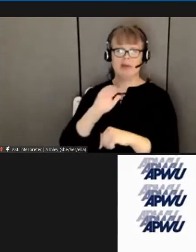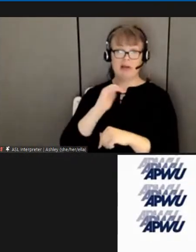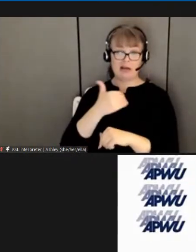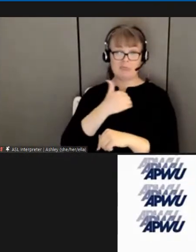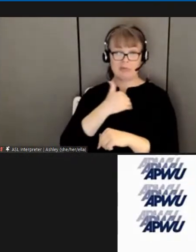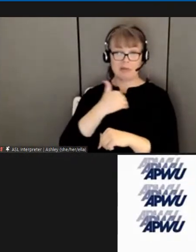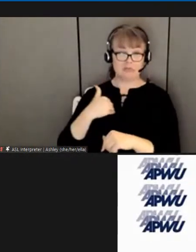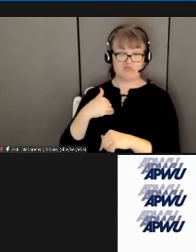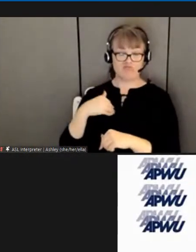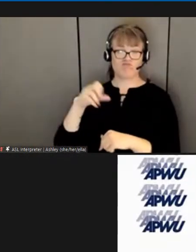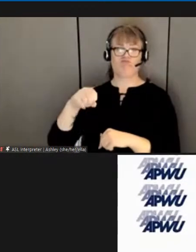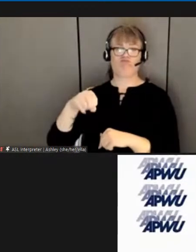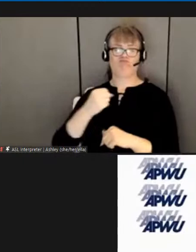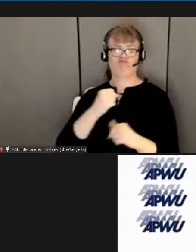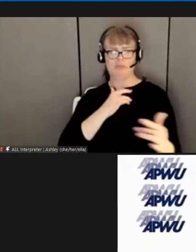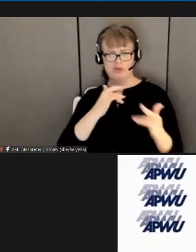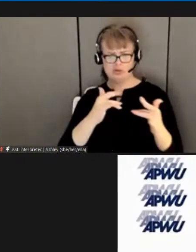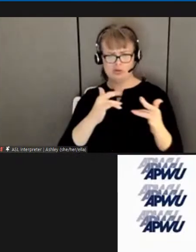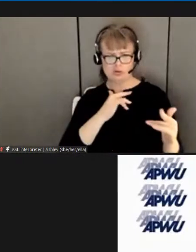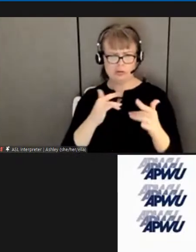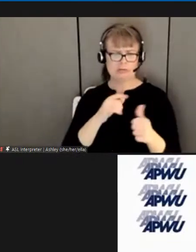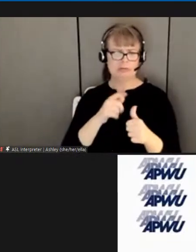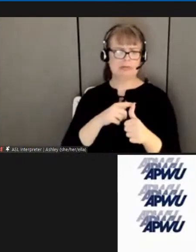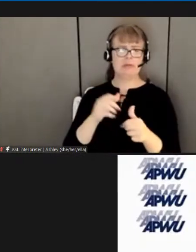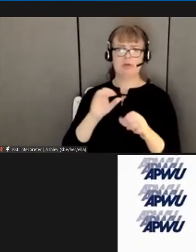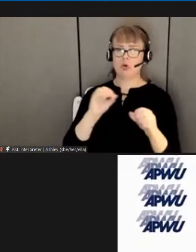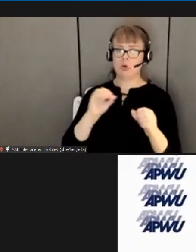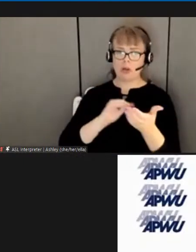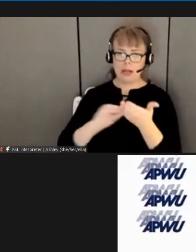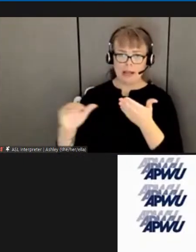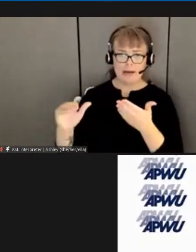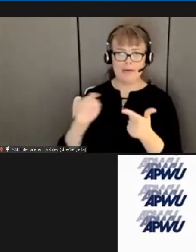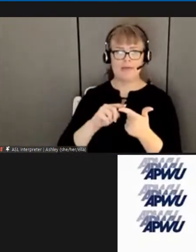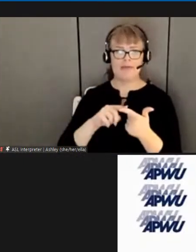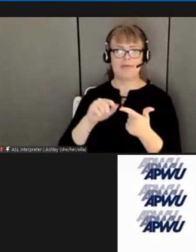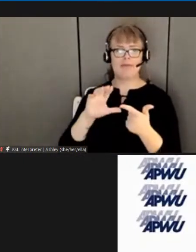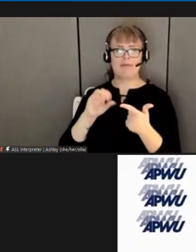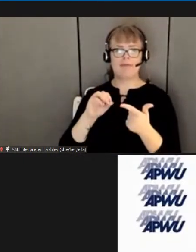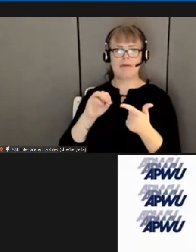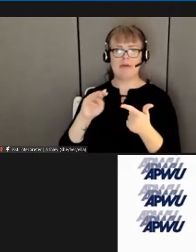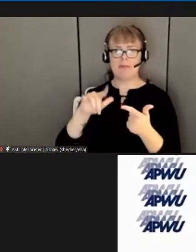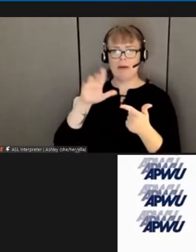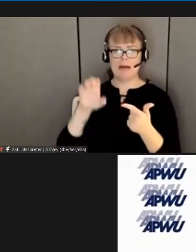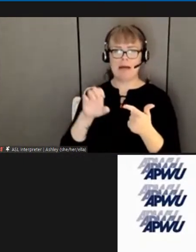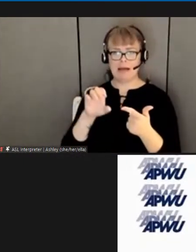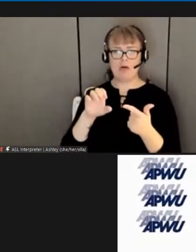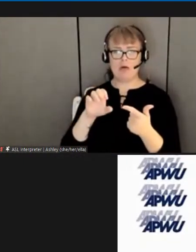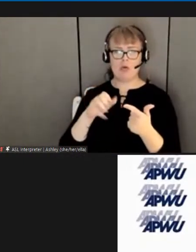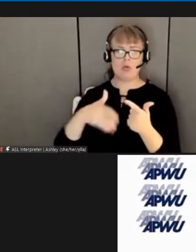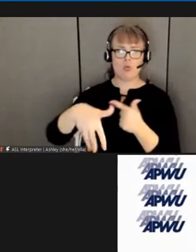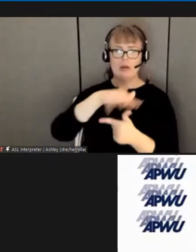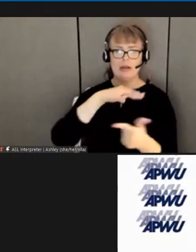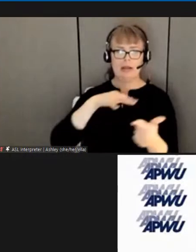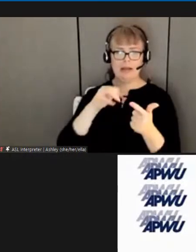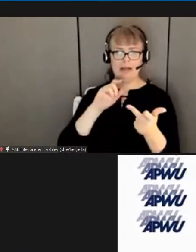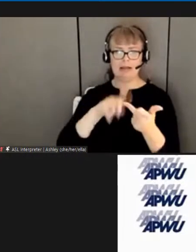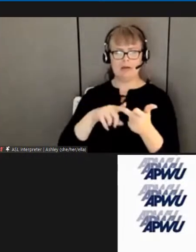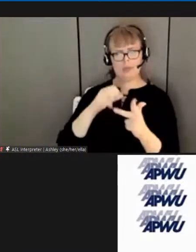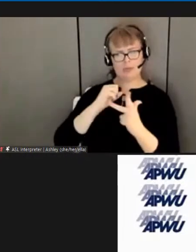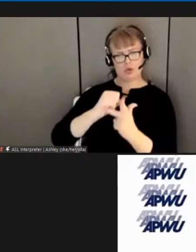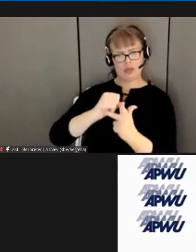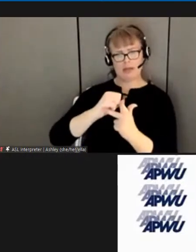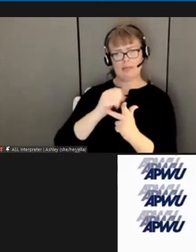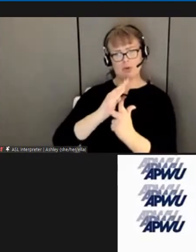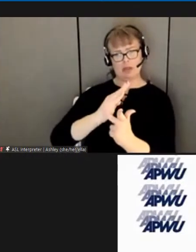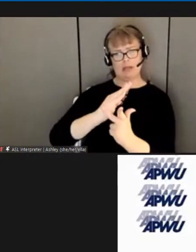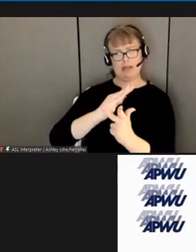no layoff the 50 mile radius the getting a good pay increase protecting our cola uh getting some more